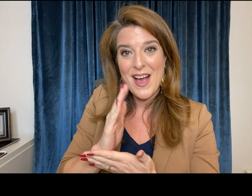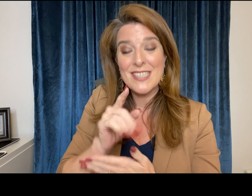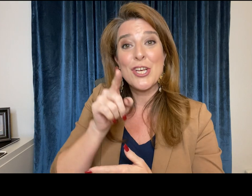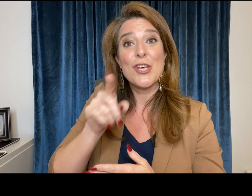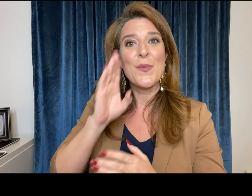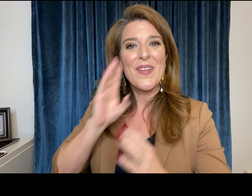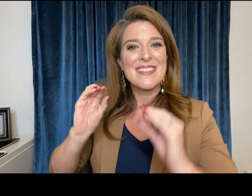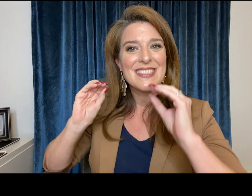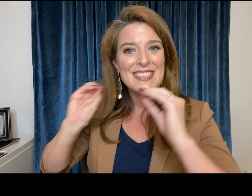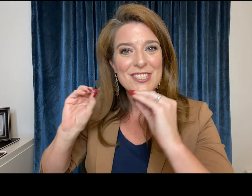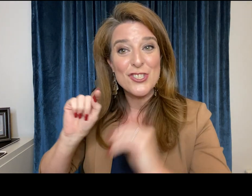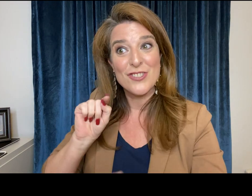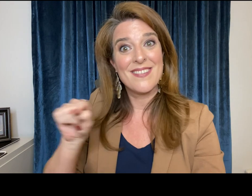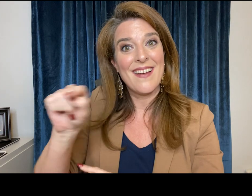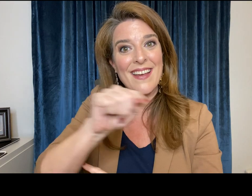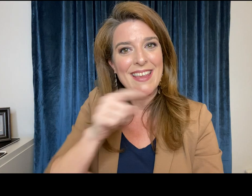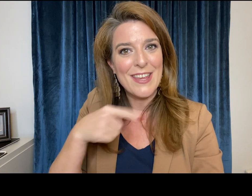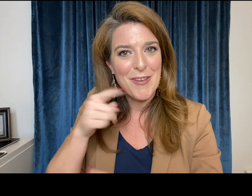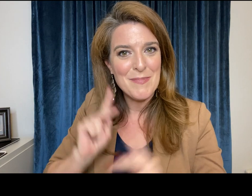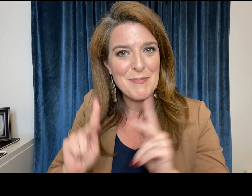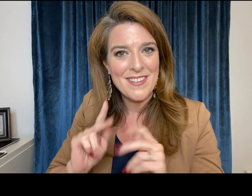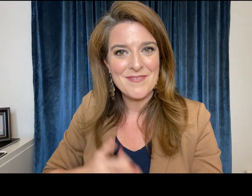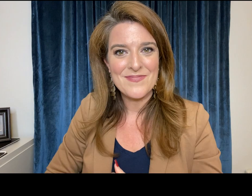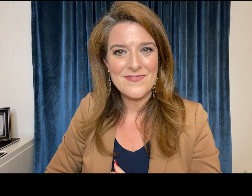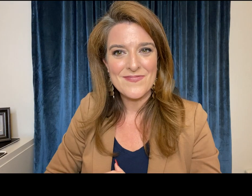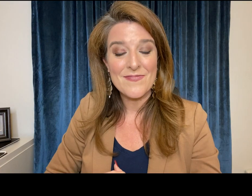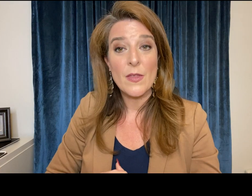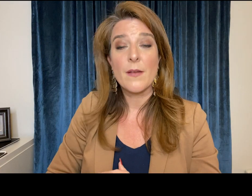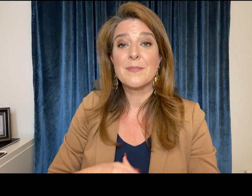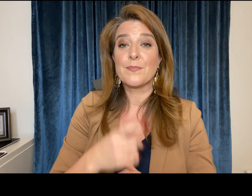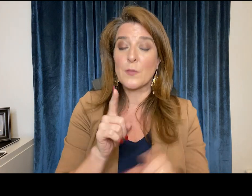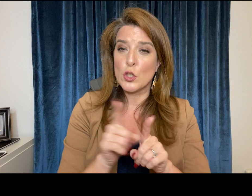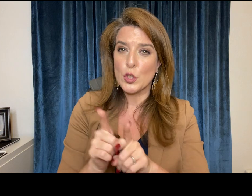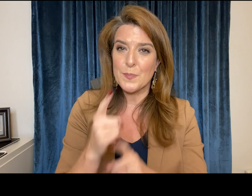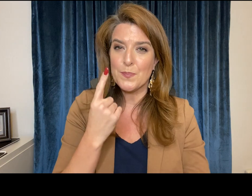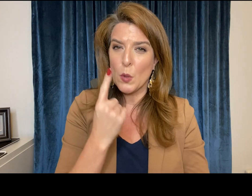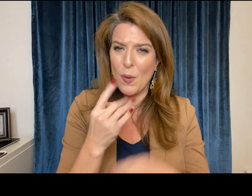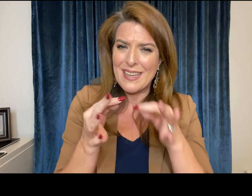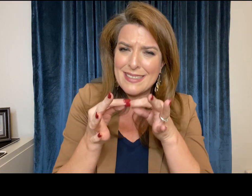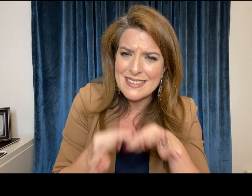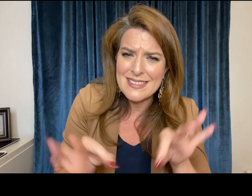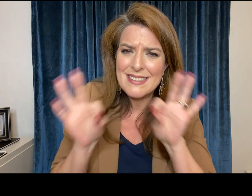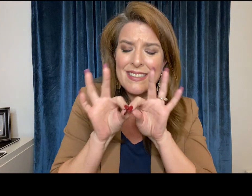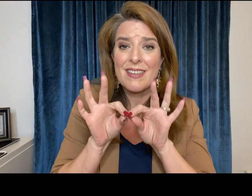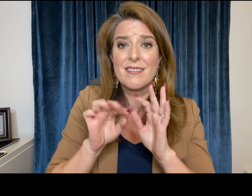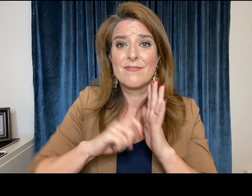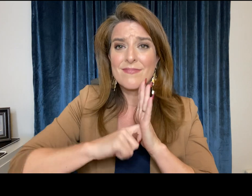knowledgeable regarding your rights so that you can teach others you can teach hearing people also one